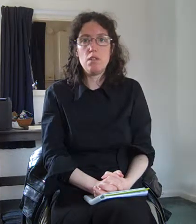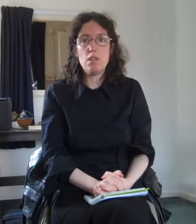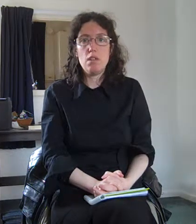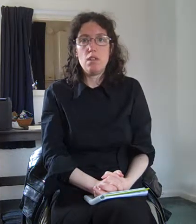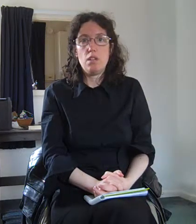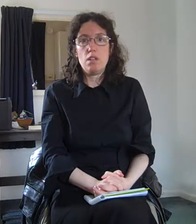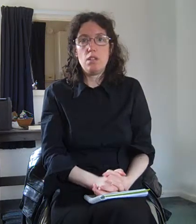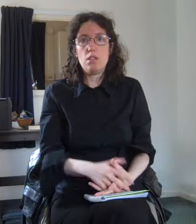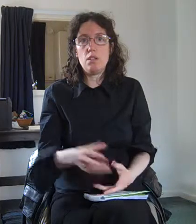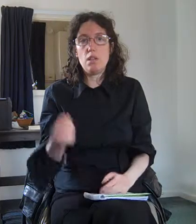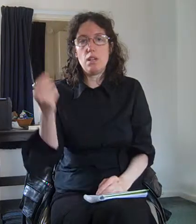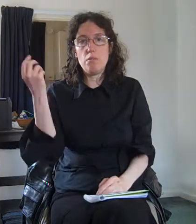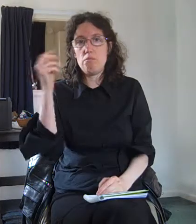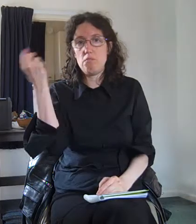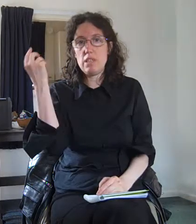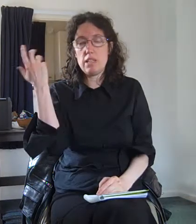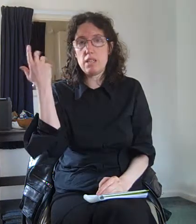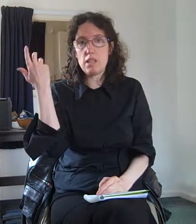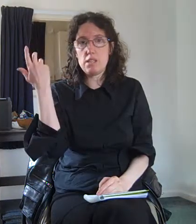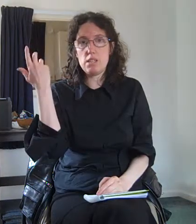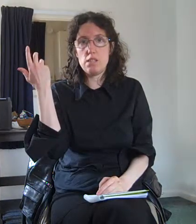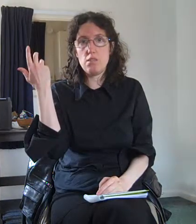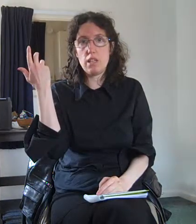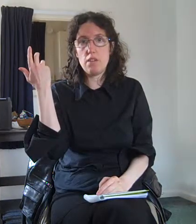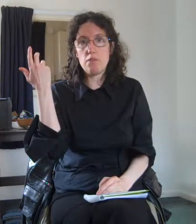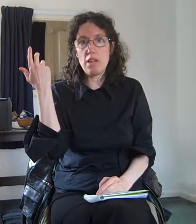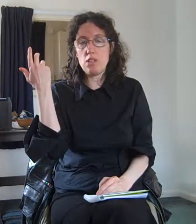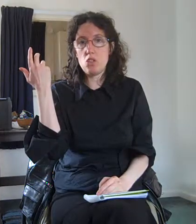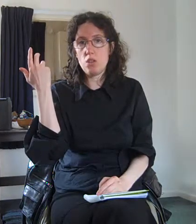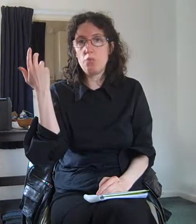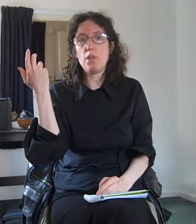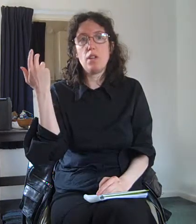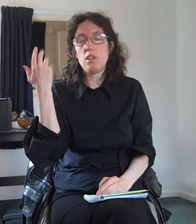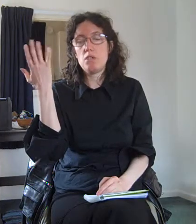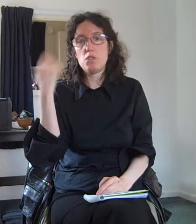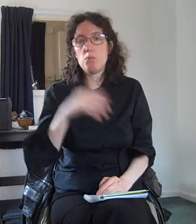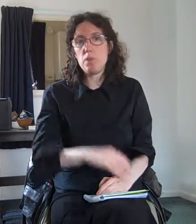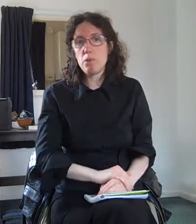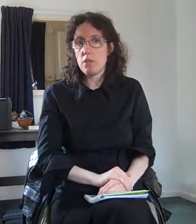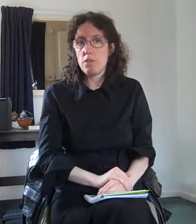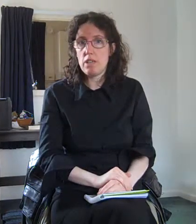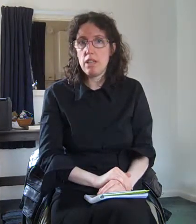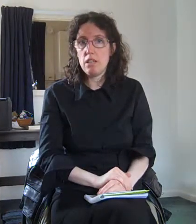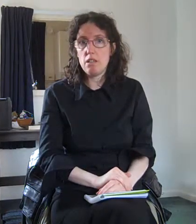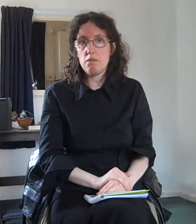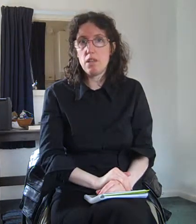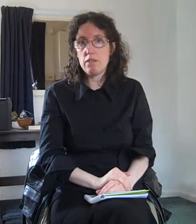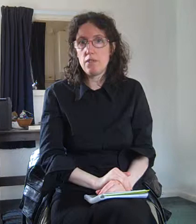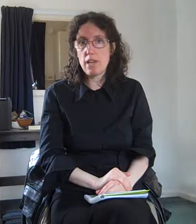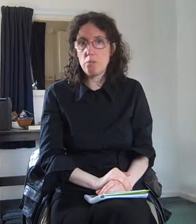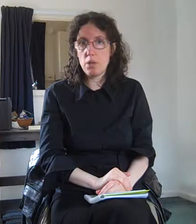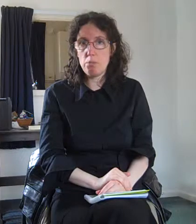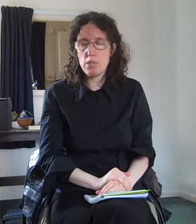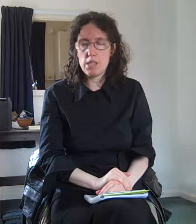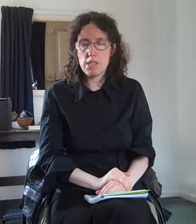you know um reading glasses you can get from any shop those would be perfectly fine for that purpose